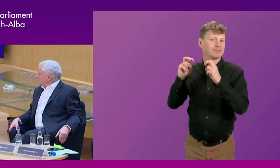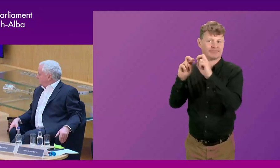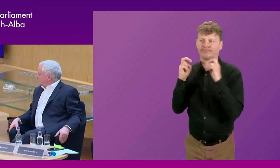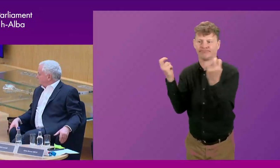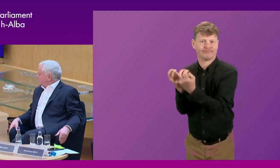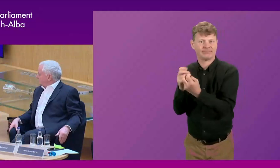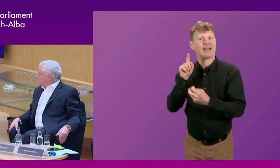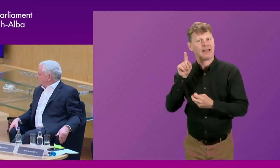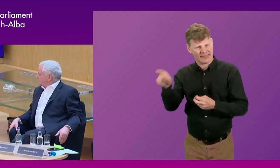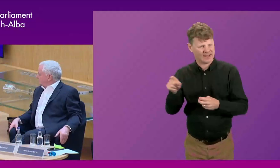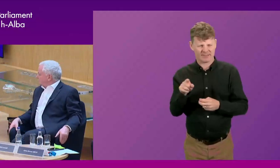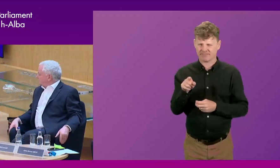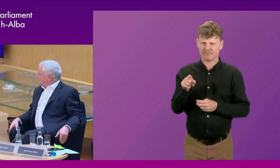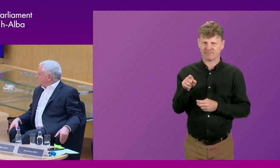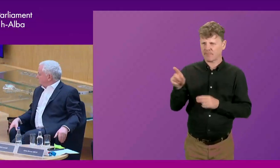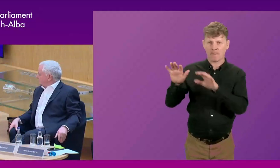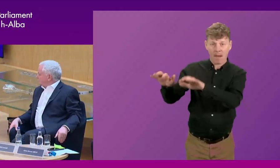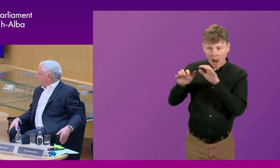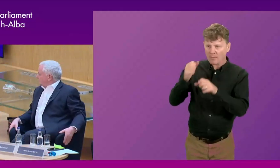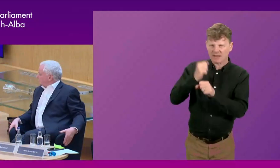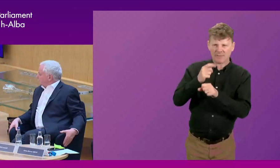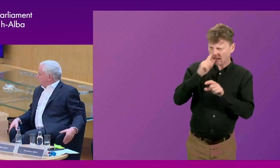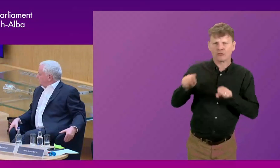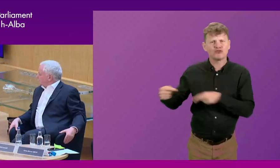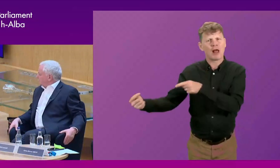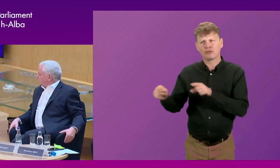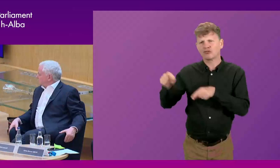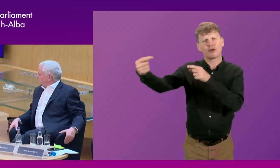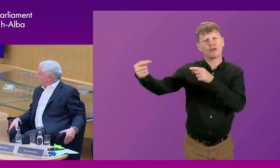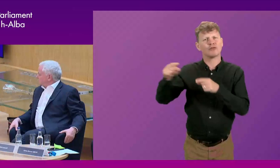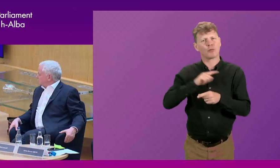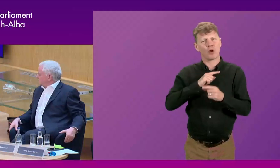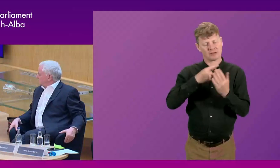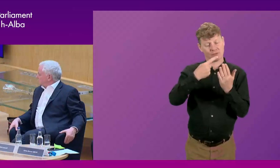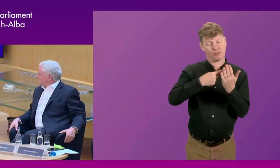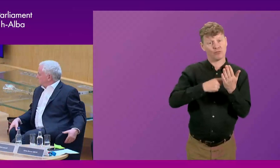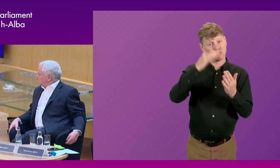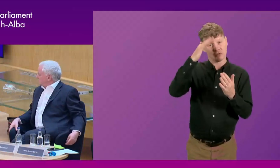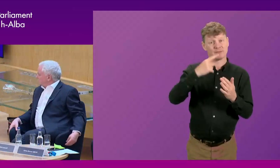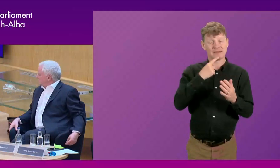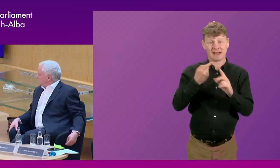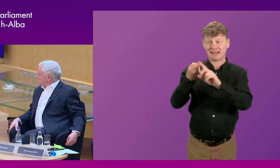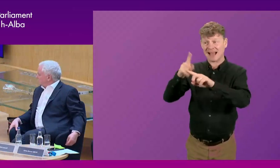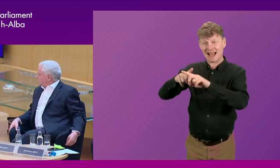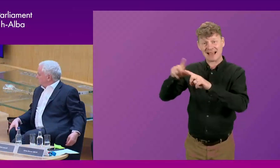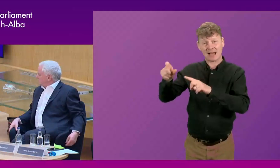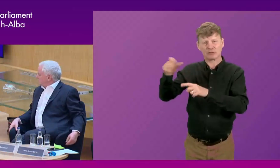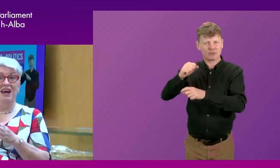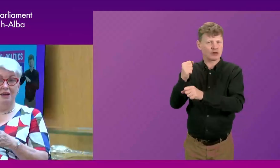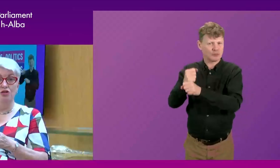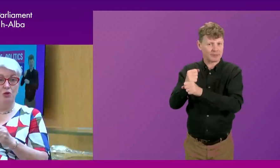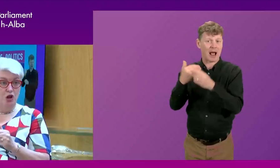people that then challenge the parliament and the government. Because the principle says, exec accountable to parliament,